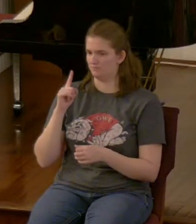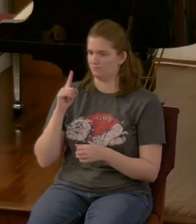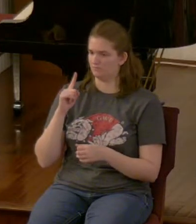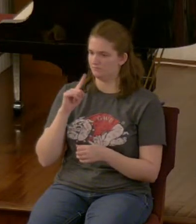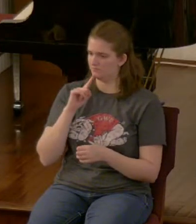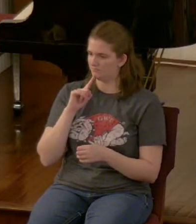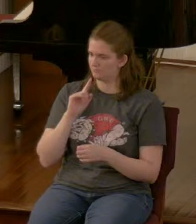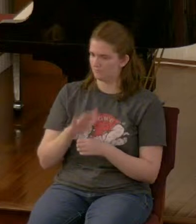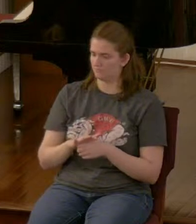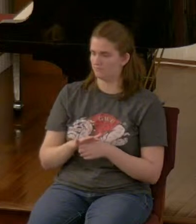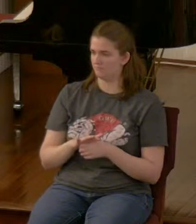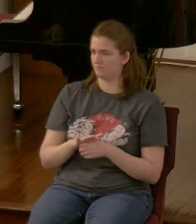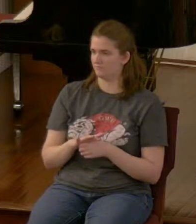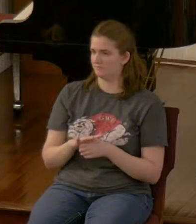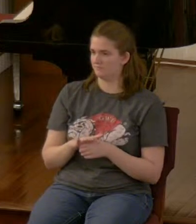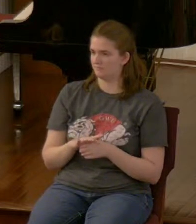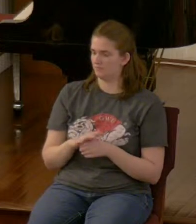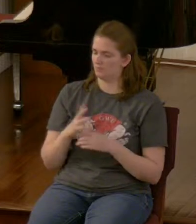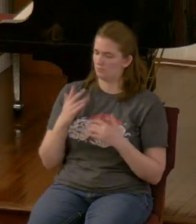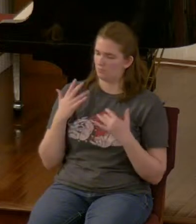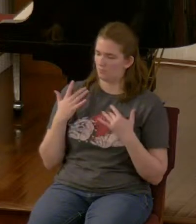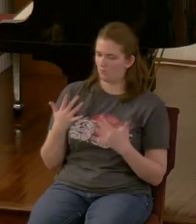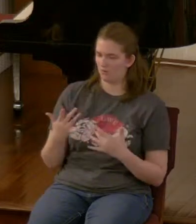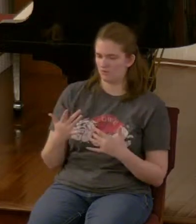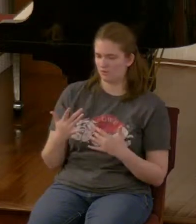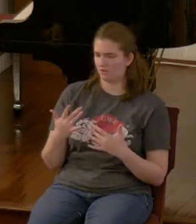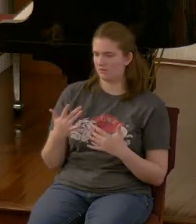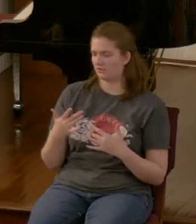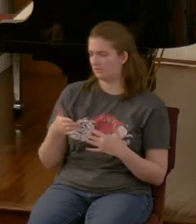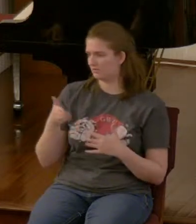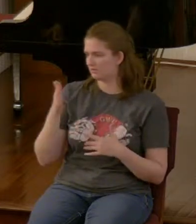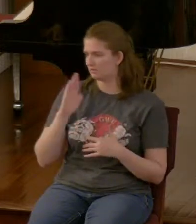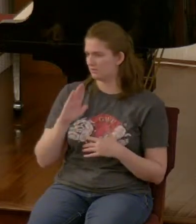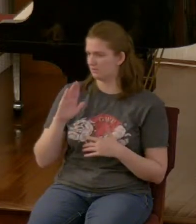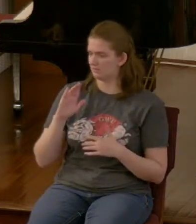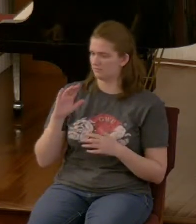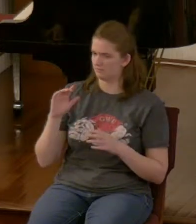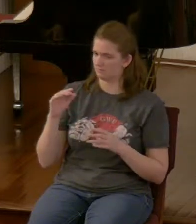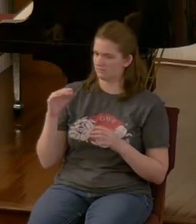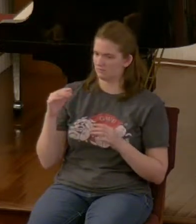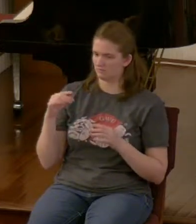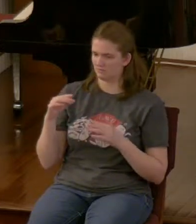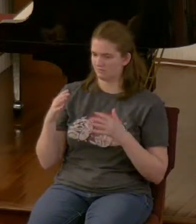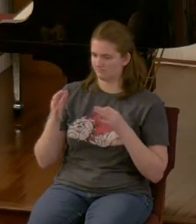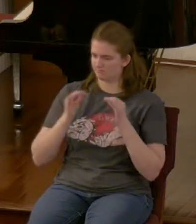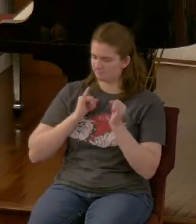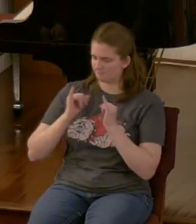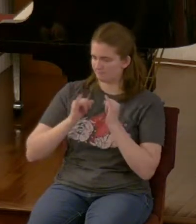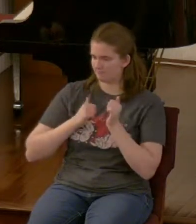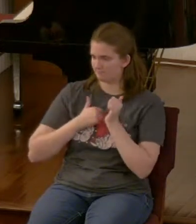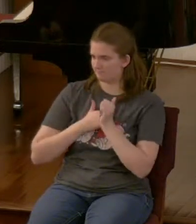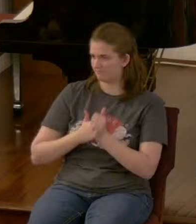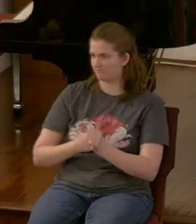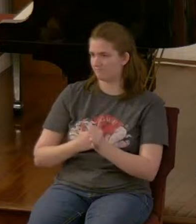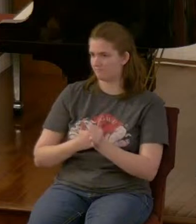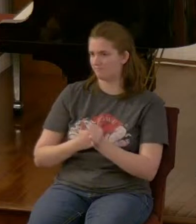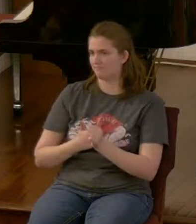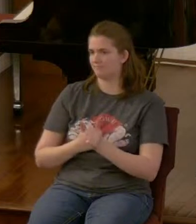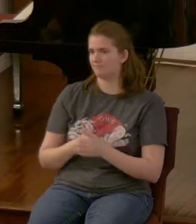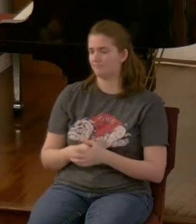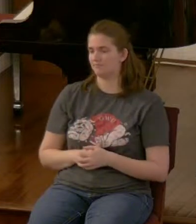and making sure that I was hearing exactly what God was telling me to do so keep that in mind